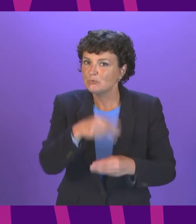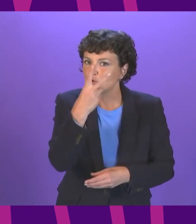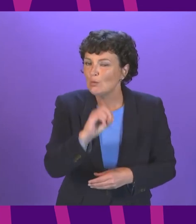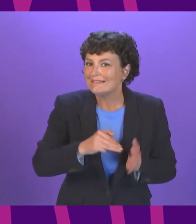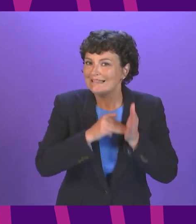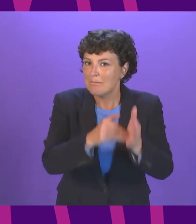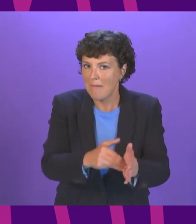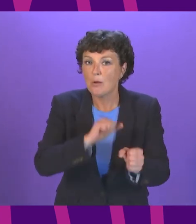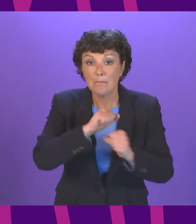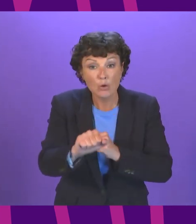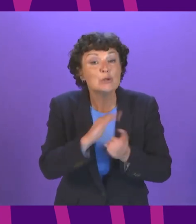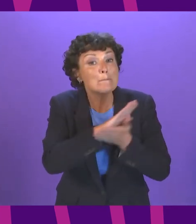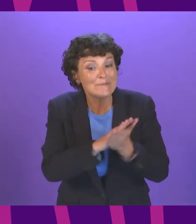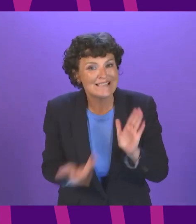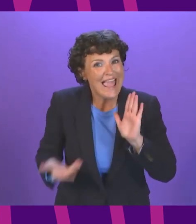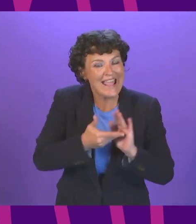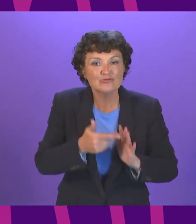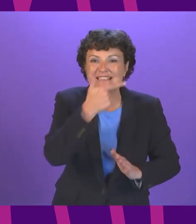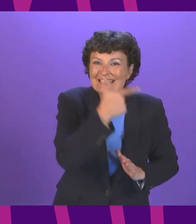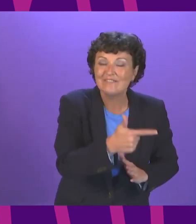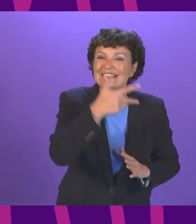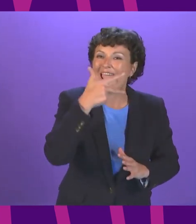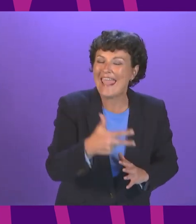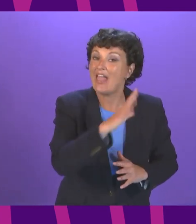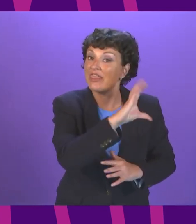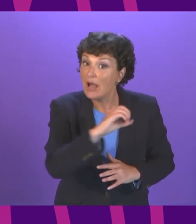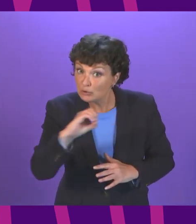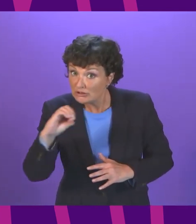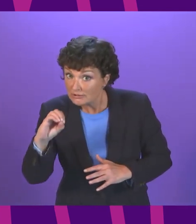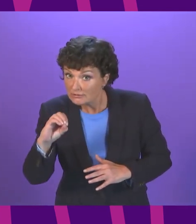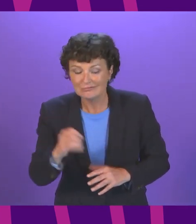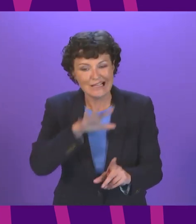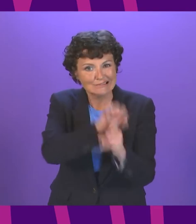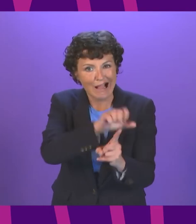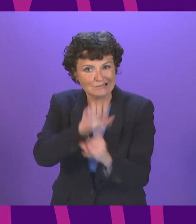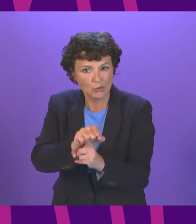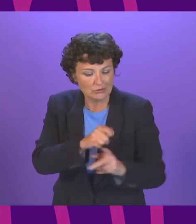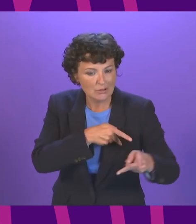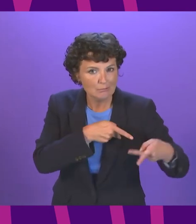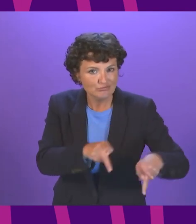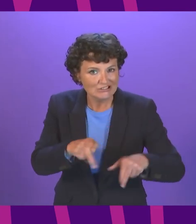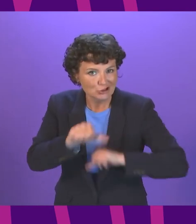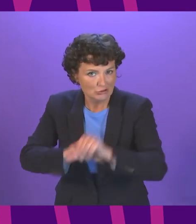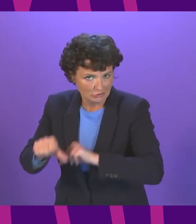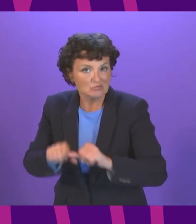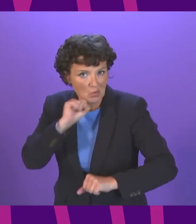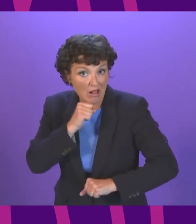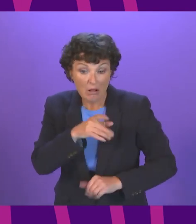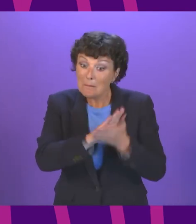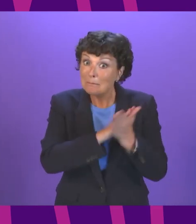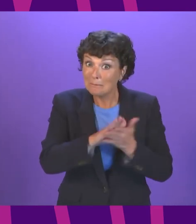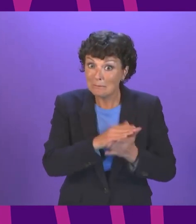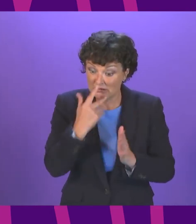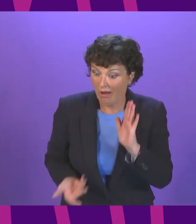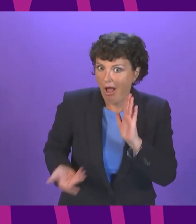78,000 diagnostic procedures 78,000 as well as increasing inpatient and day case activity by 10%